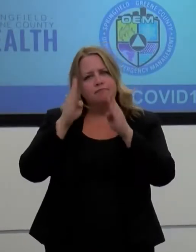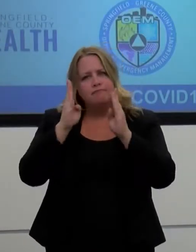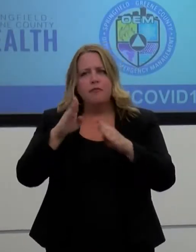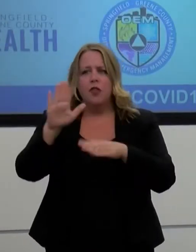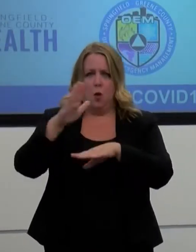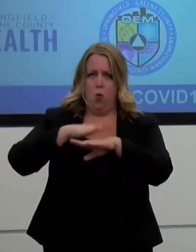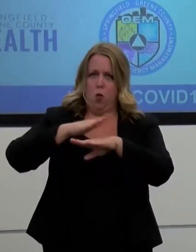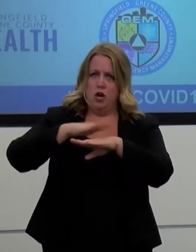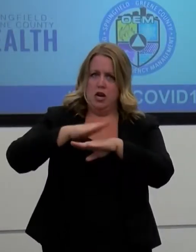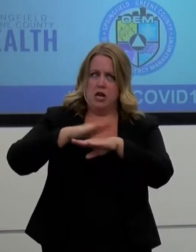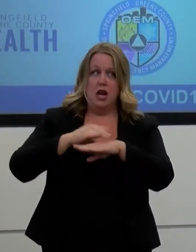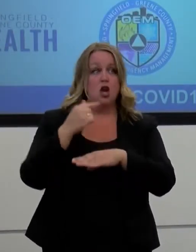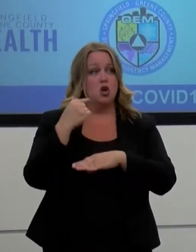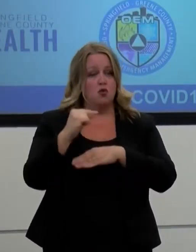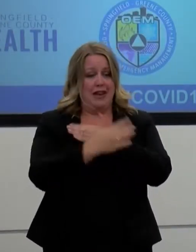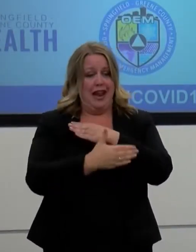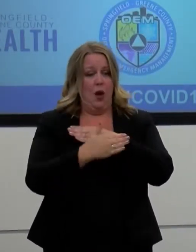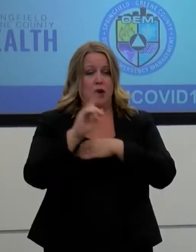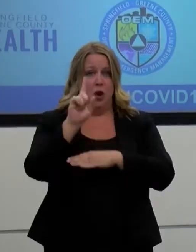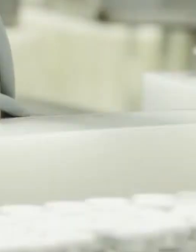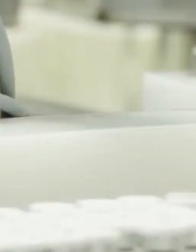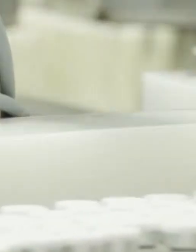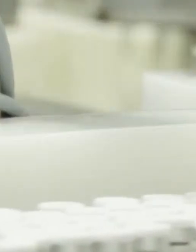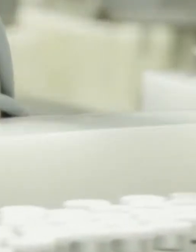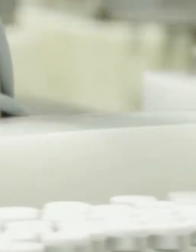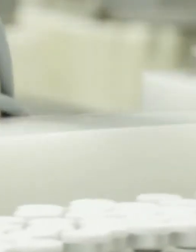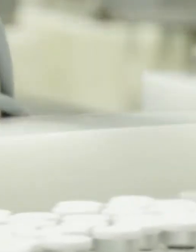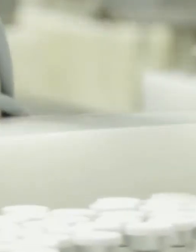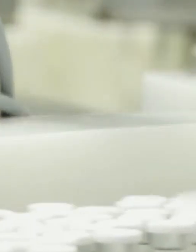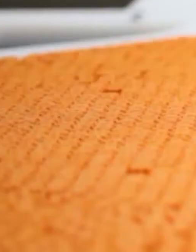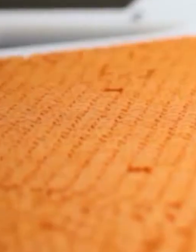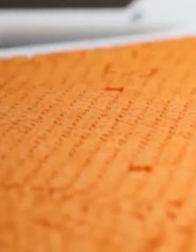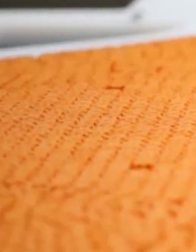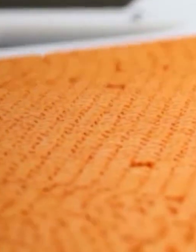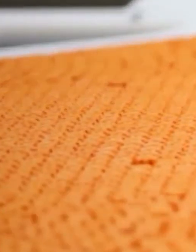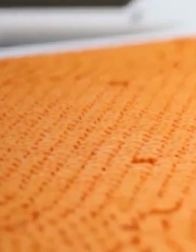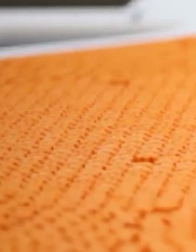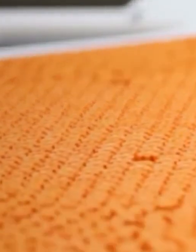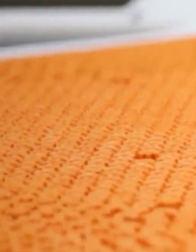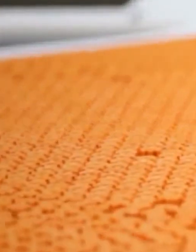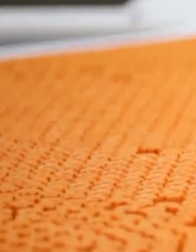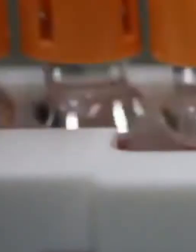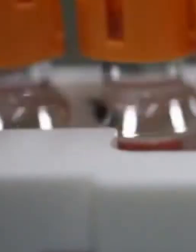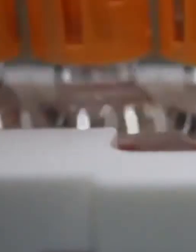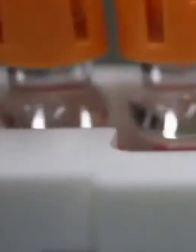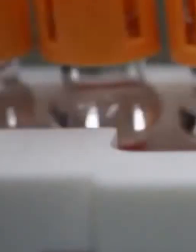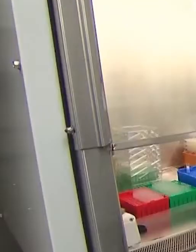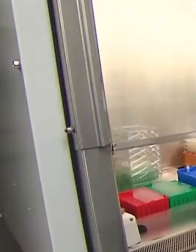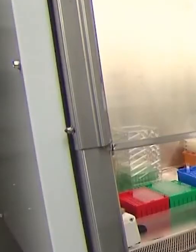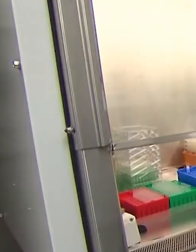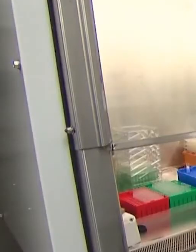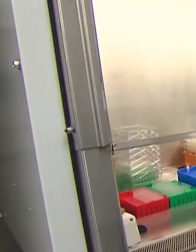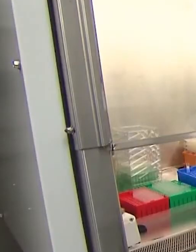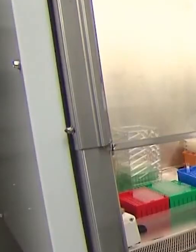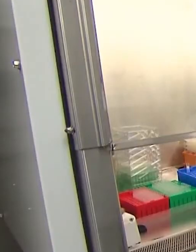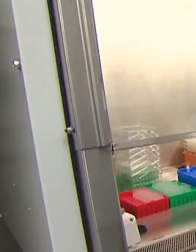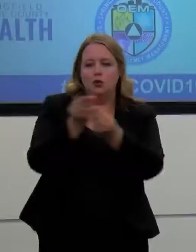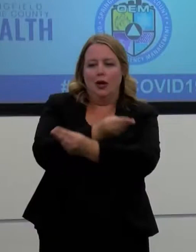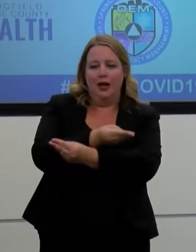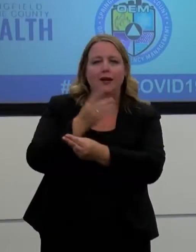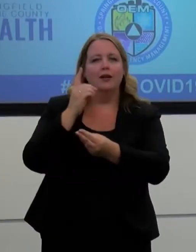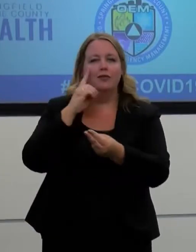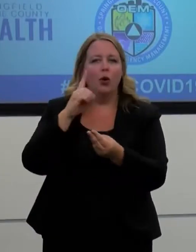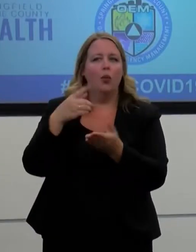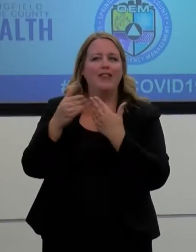our deaths have more than doubled. I also have my first grandbaby on the way. We're going to do a drive-thru reception.